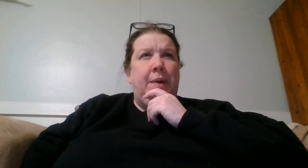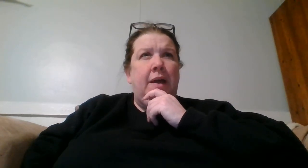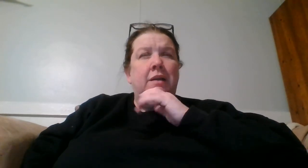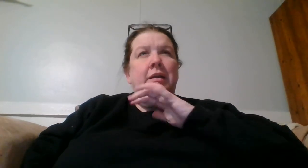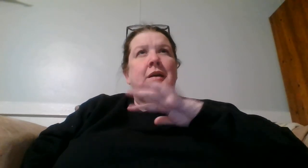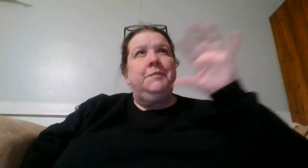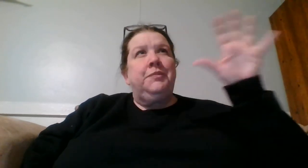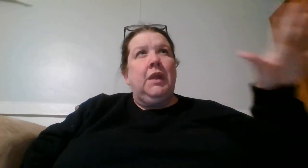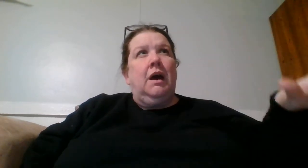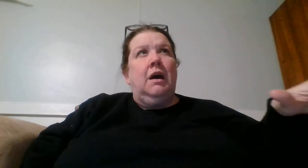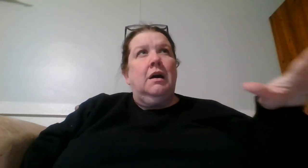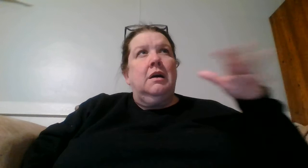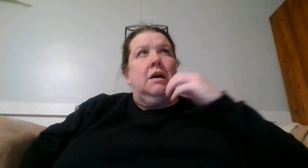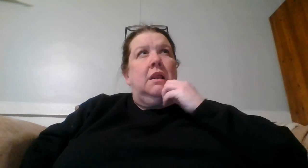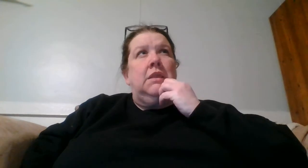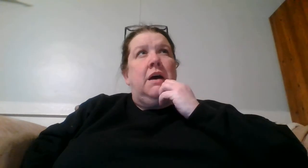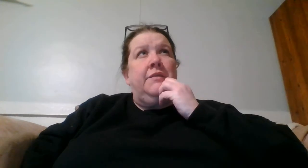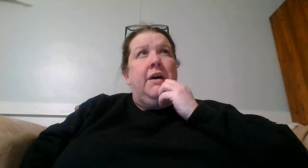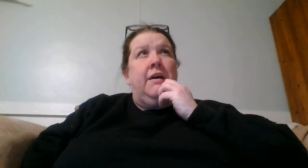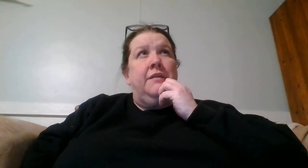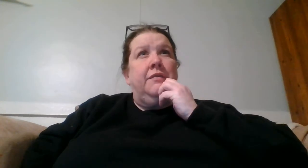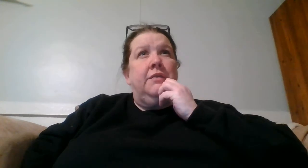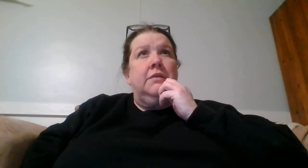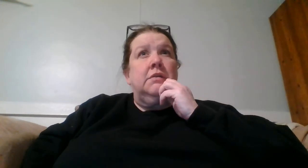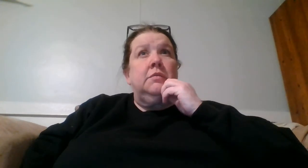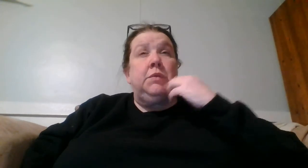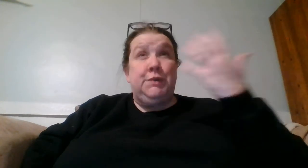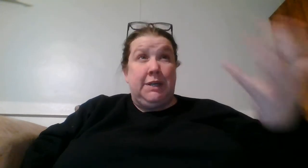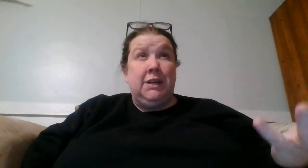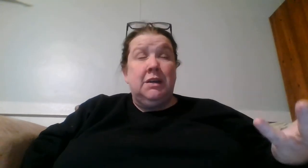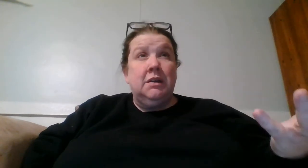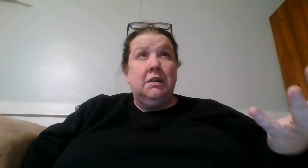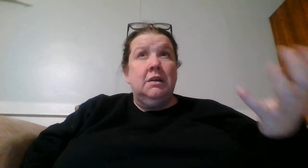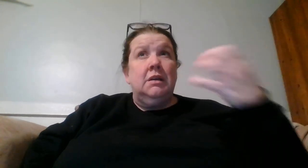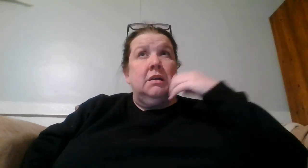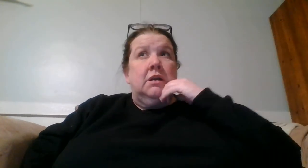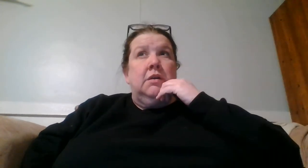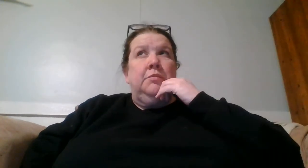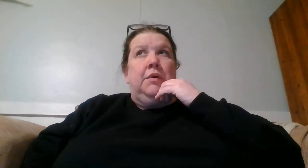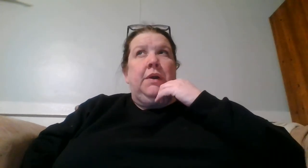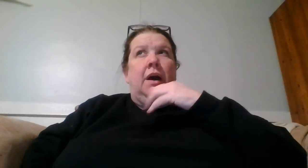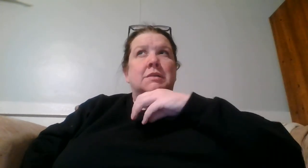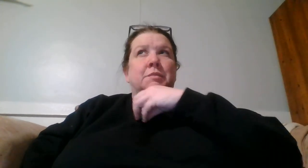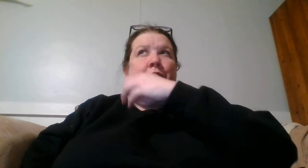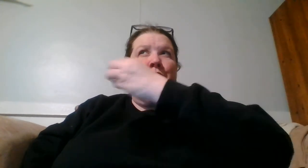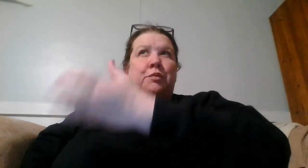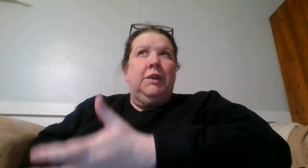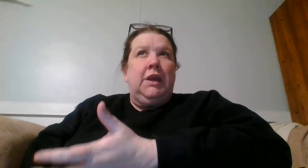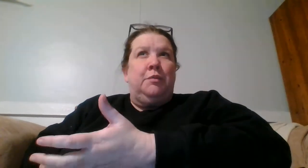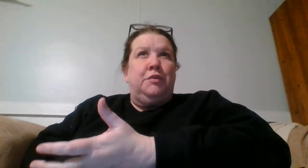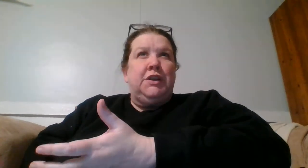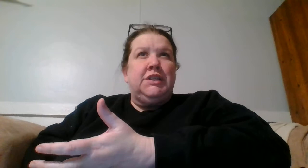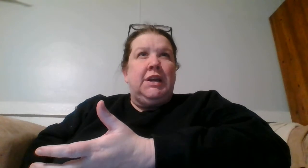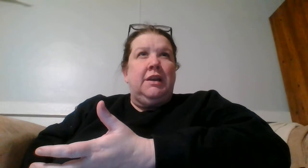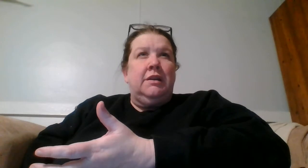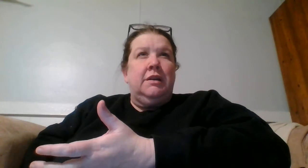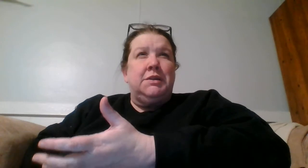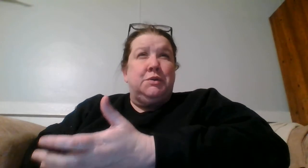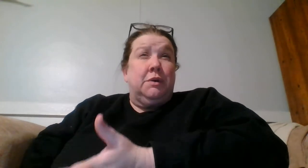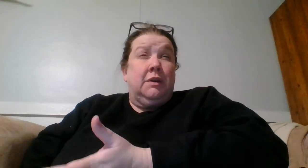pet a love of music but we also both really appreciate historical